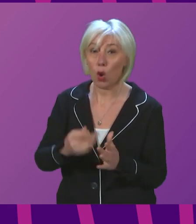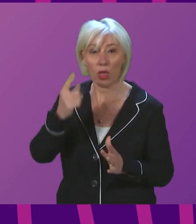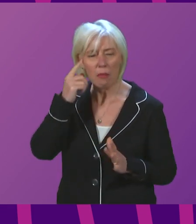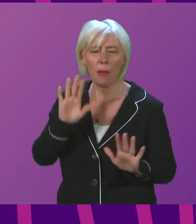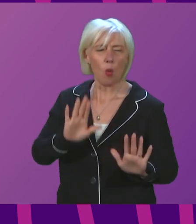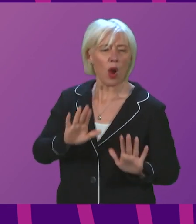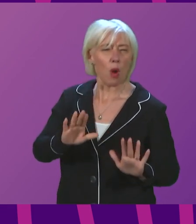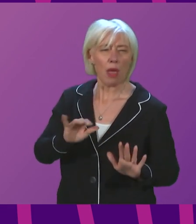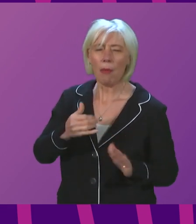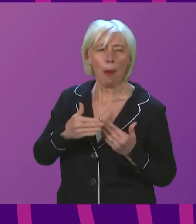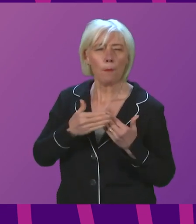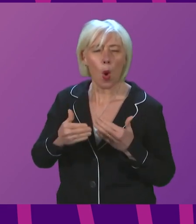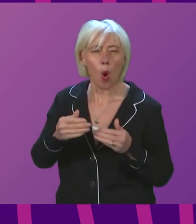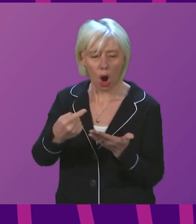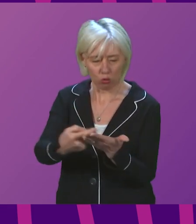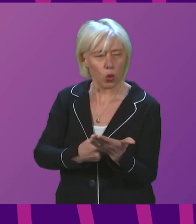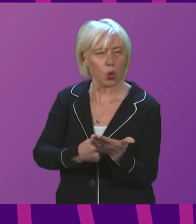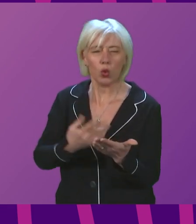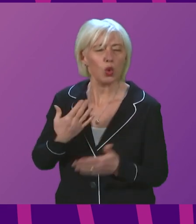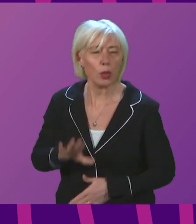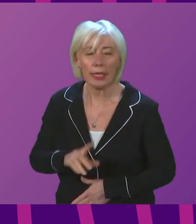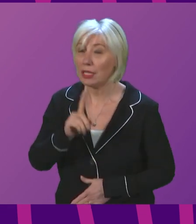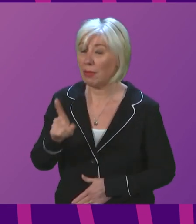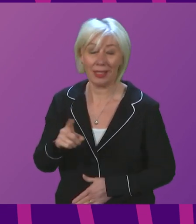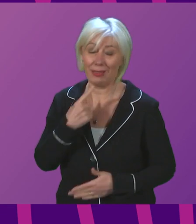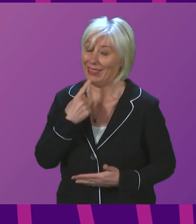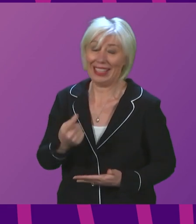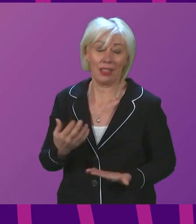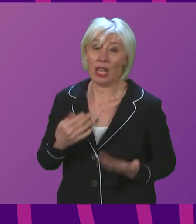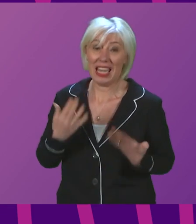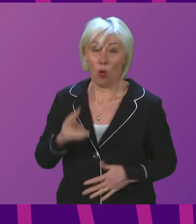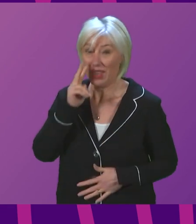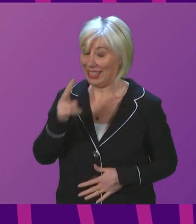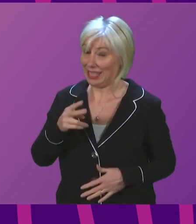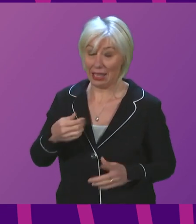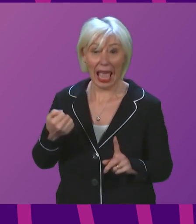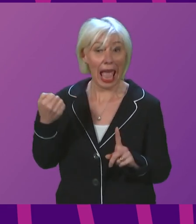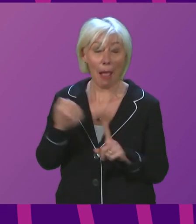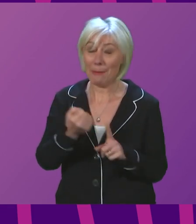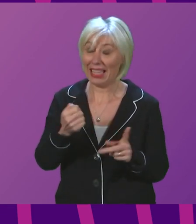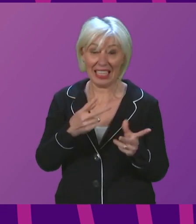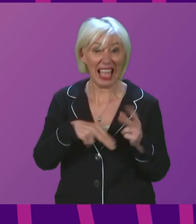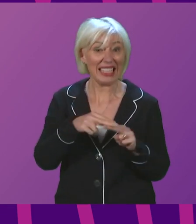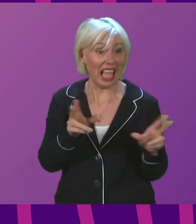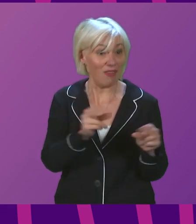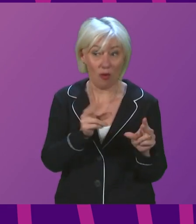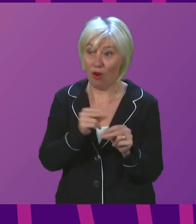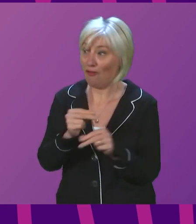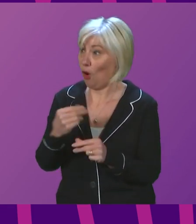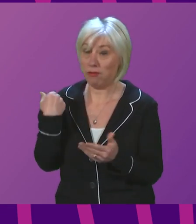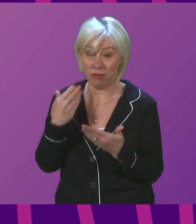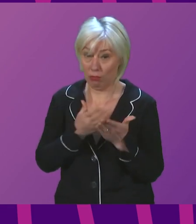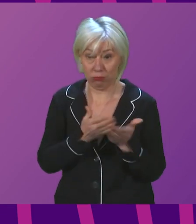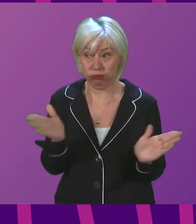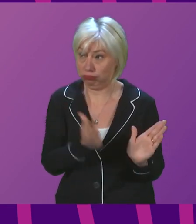be necessary. But firstly, as I said a moment ago, we are already seeing a significant impact from staff absences across the economy and